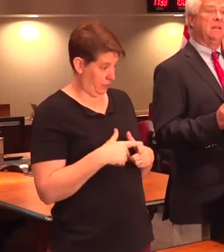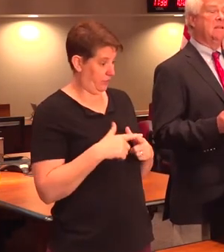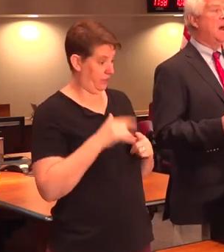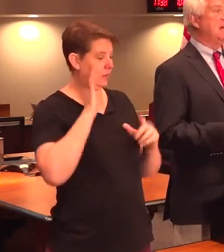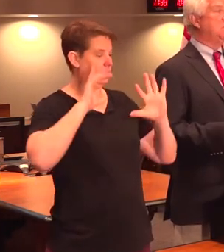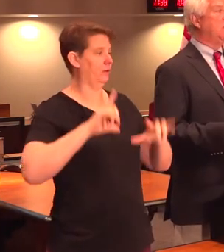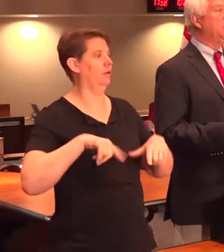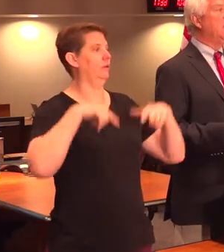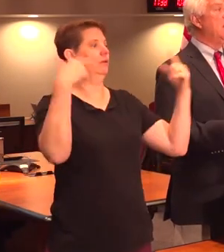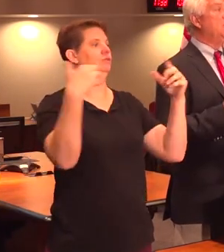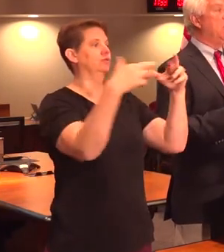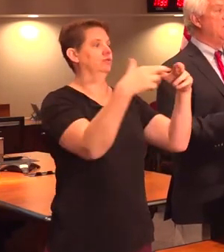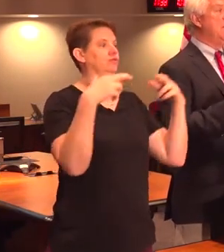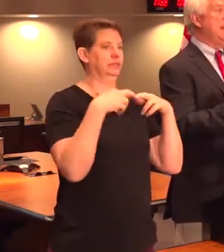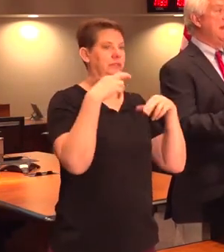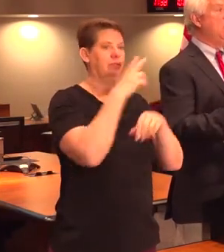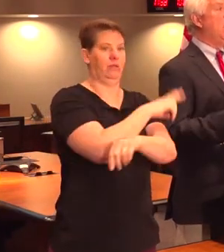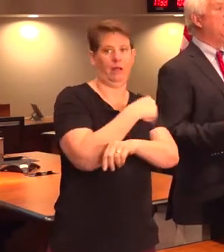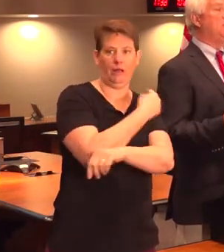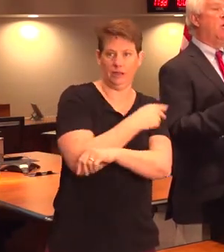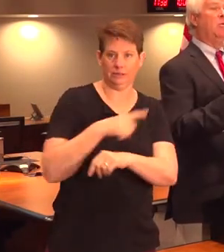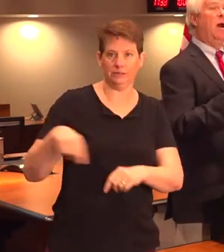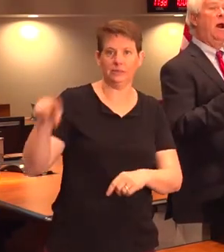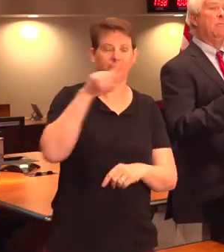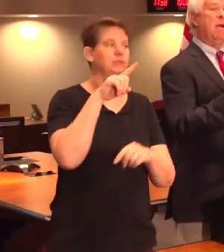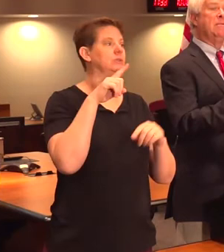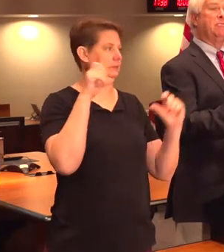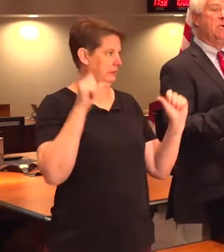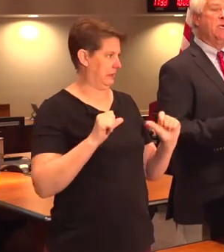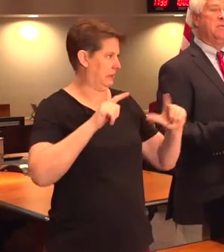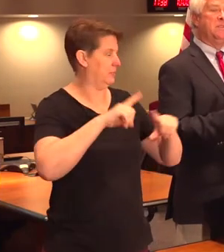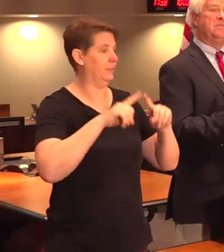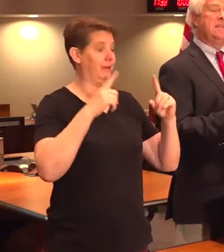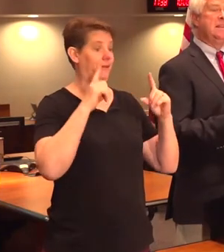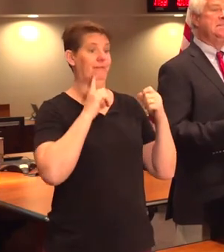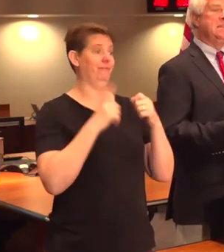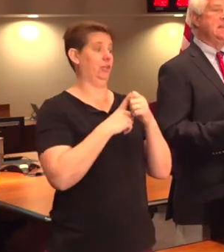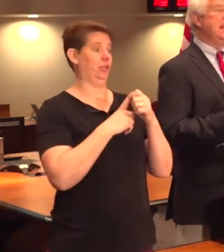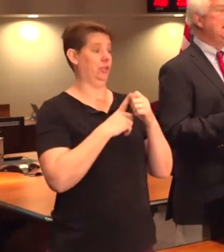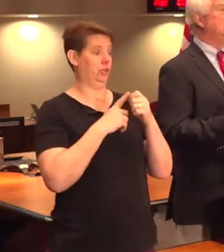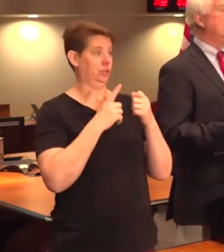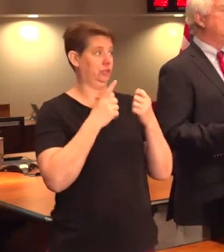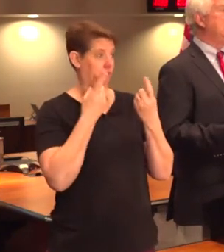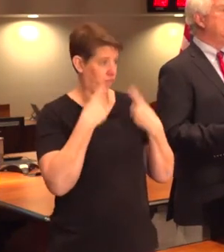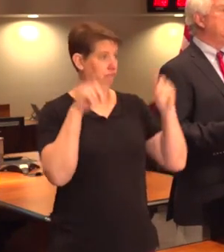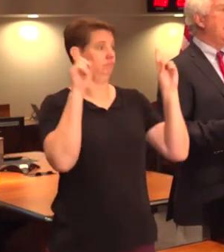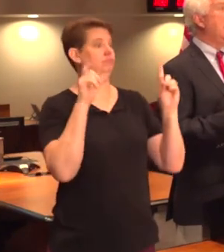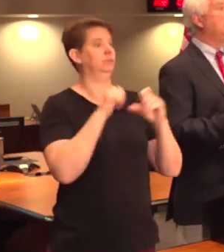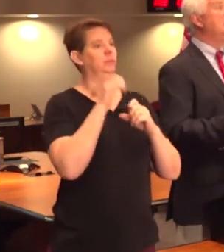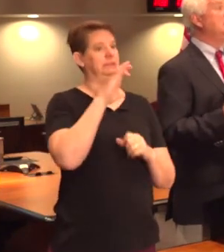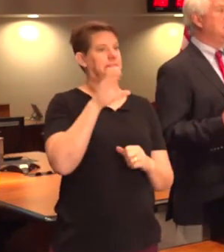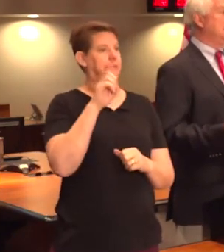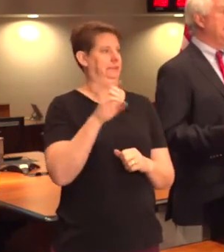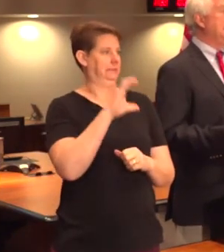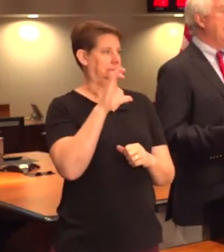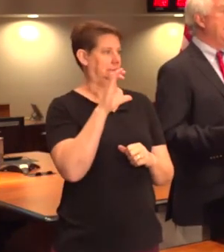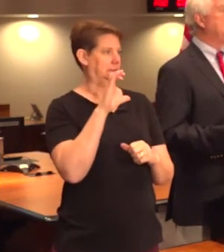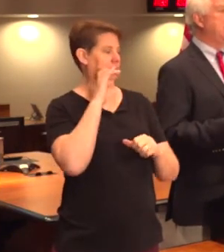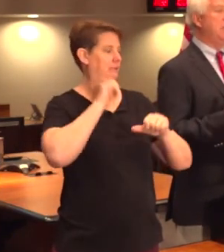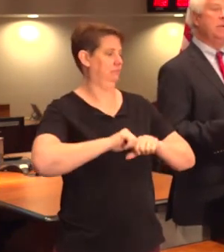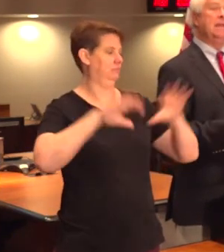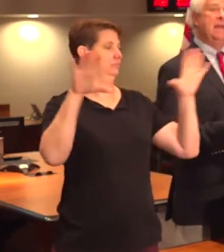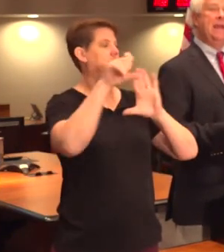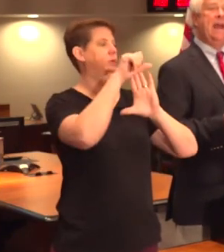hospitals and to hospitals. But we made a wonderful breakthrough with the CDC getting the testing kit out to state